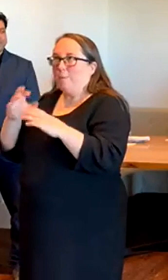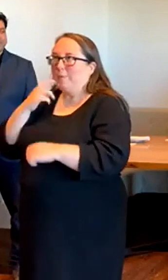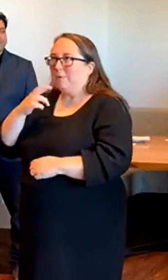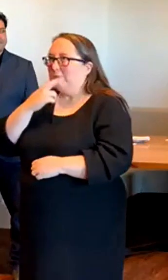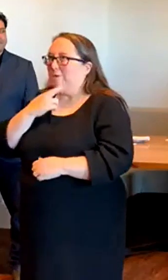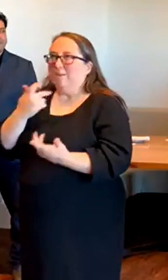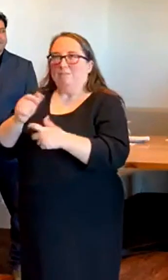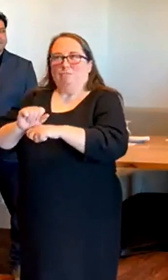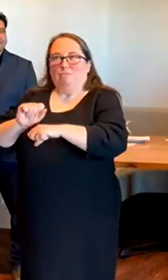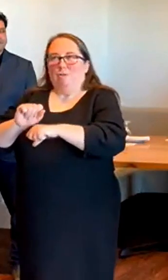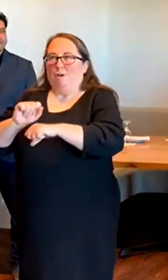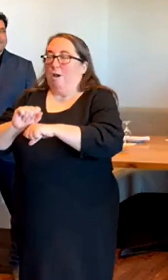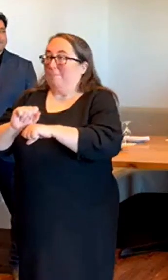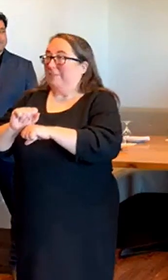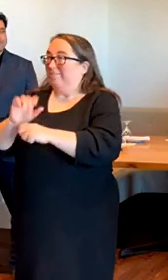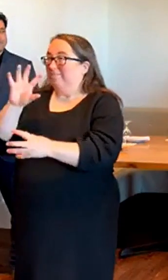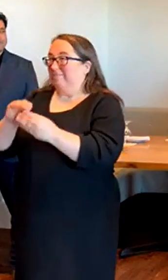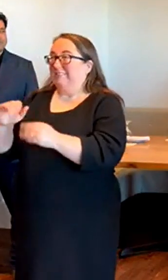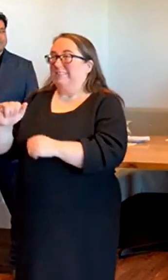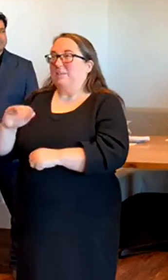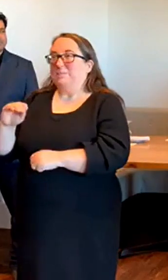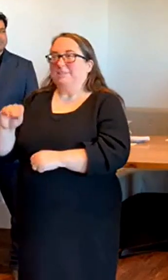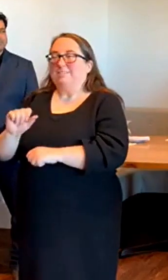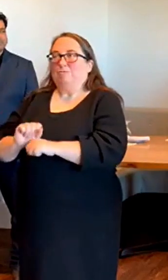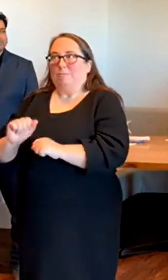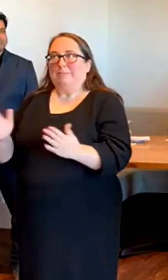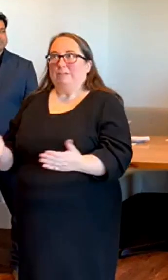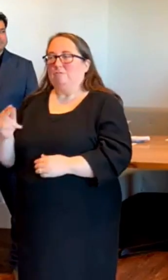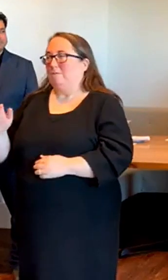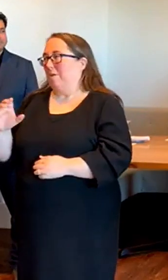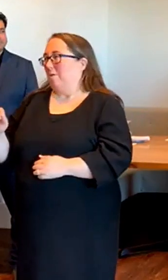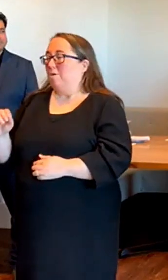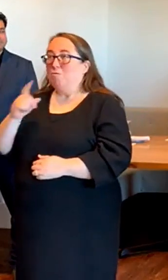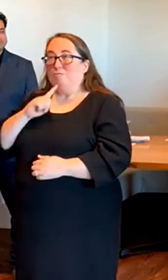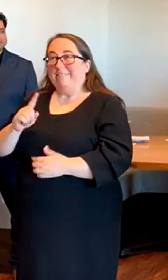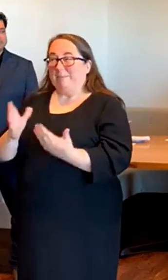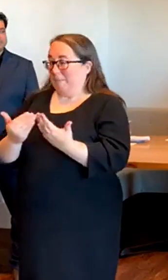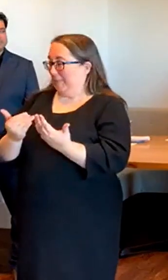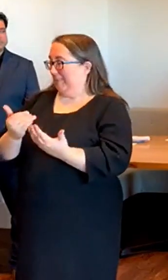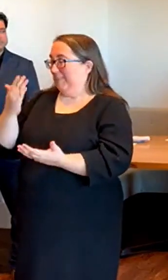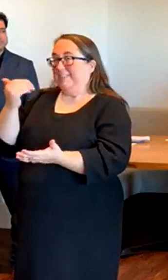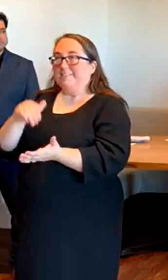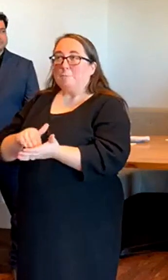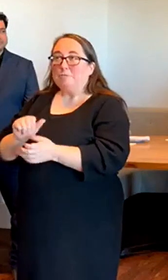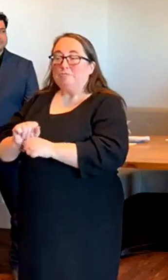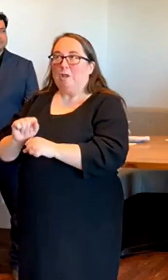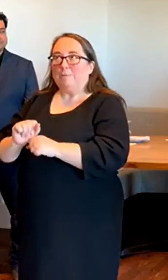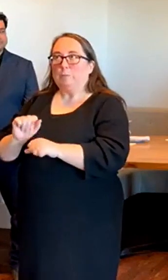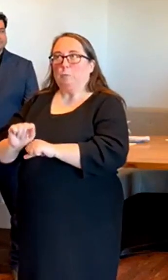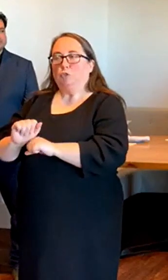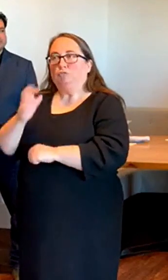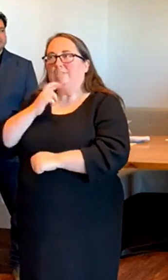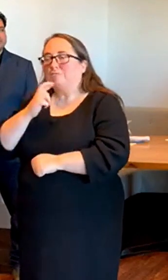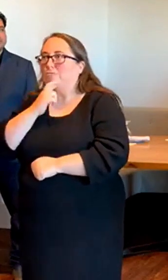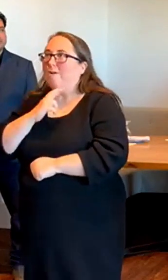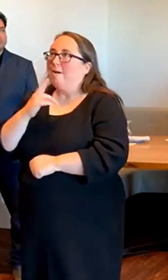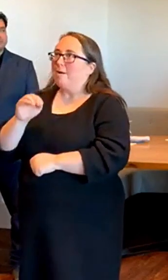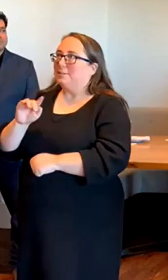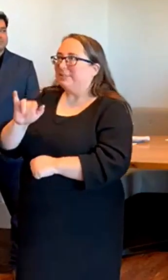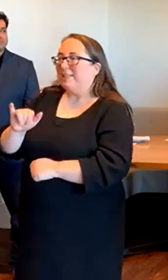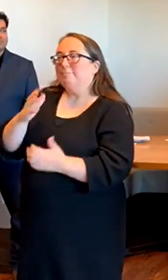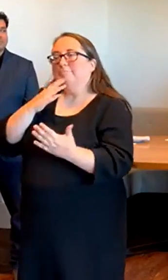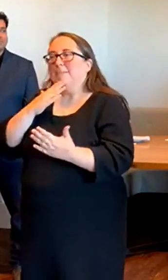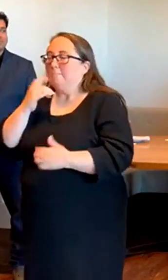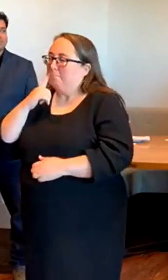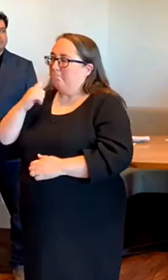make up almost 10% of the jobs in Howard County, almost 15,000 jobs in Howard County. And it's, you know, up to us